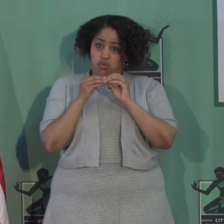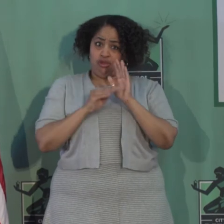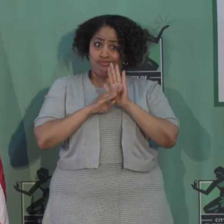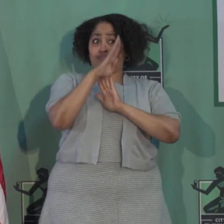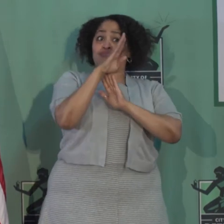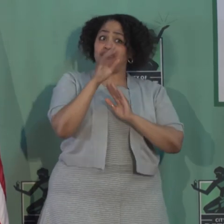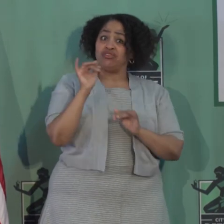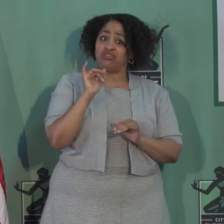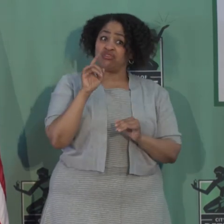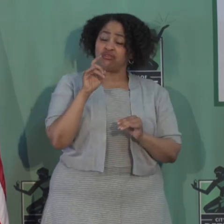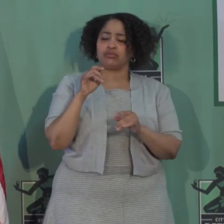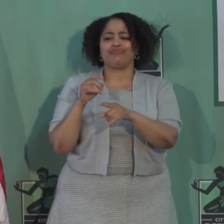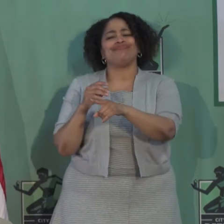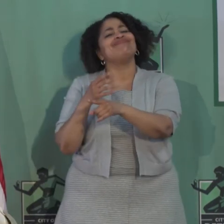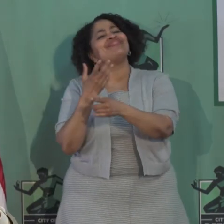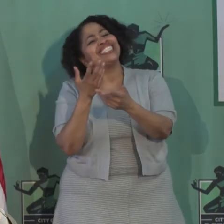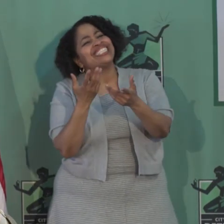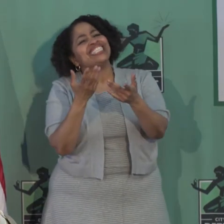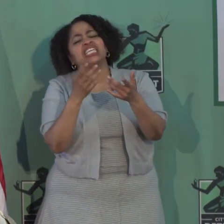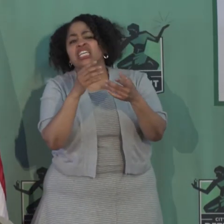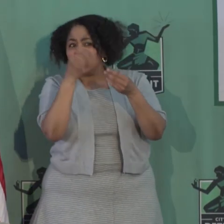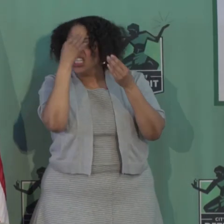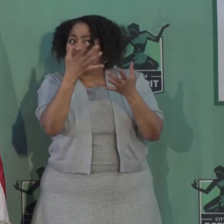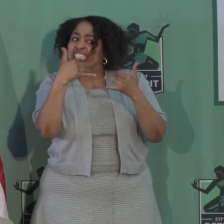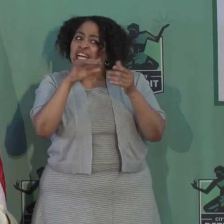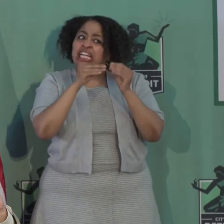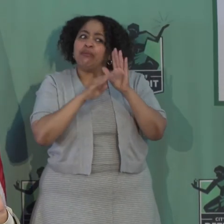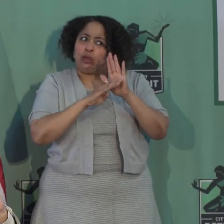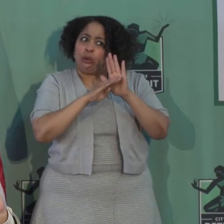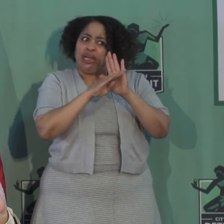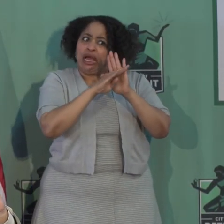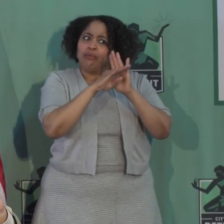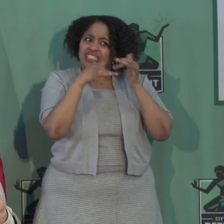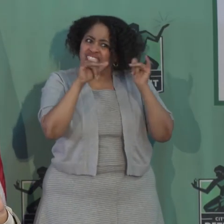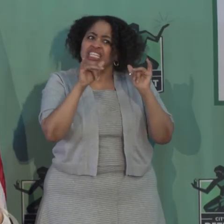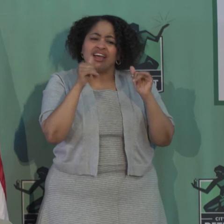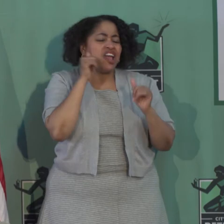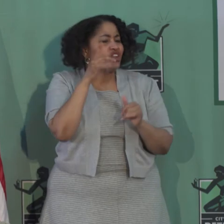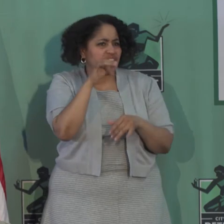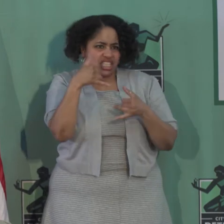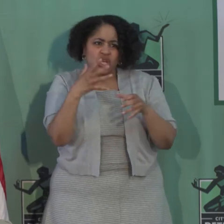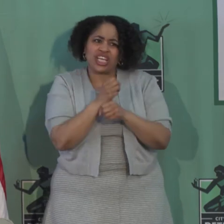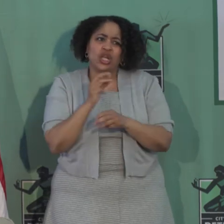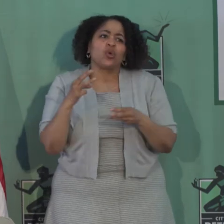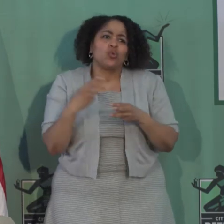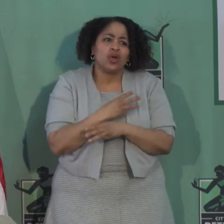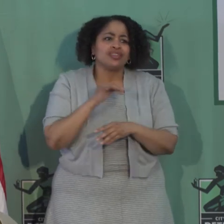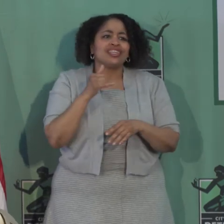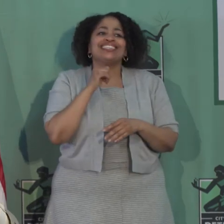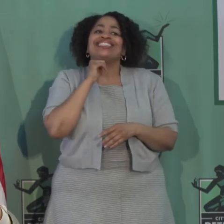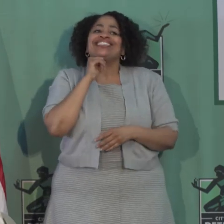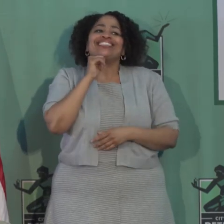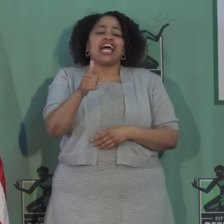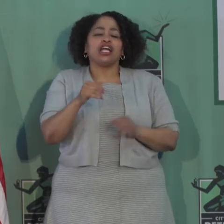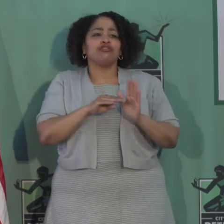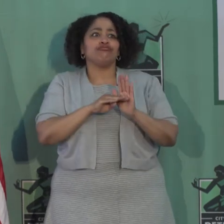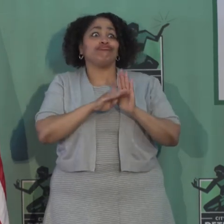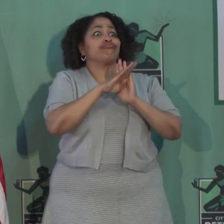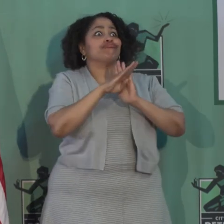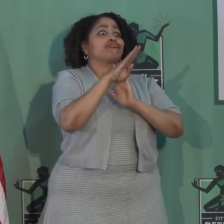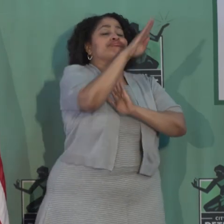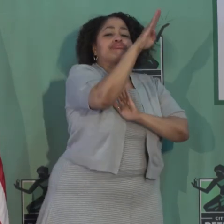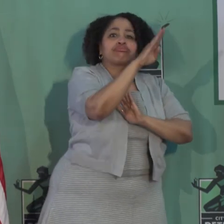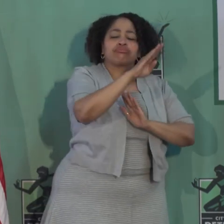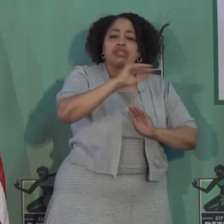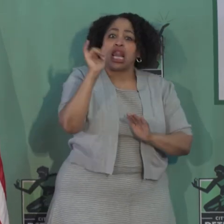in the city? Again, it's still going up. It's getting worse every day. It's just not going up at the rate